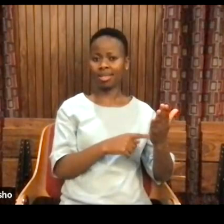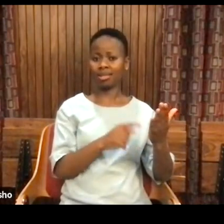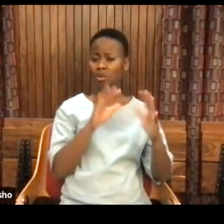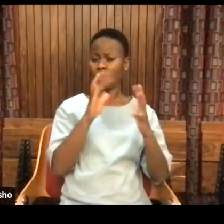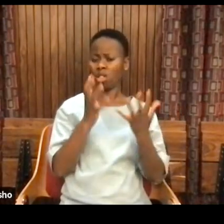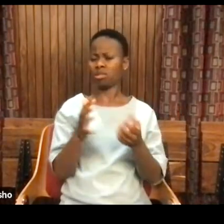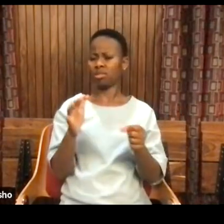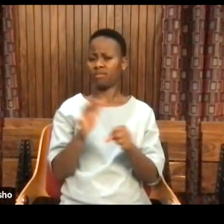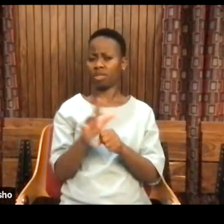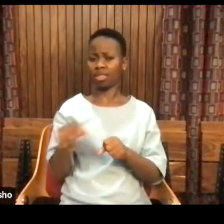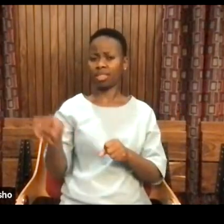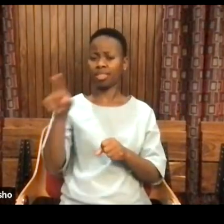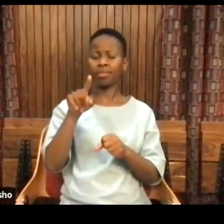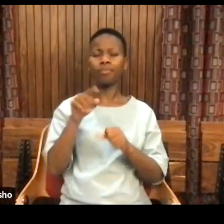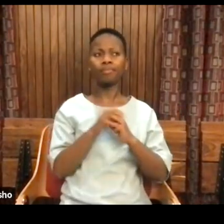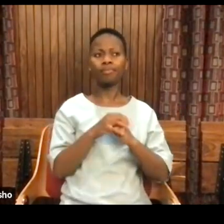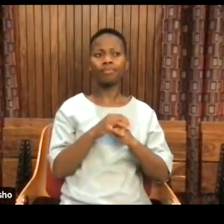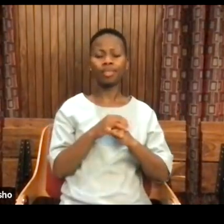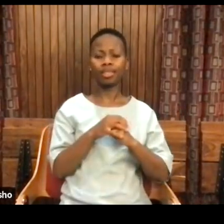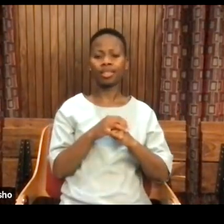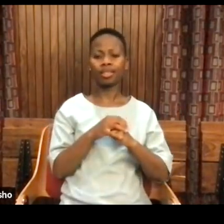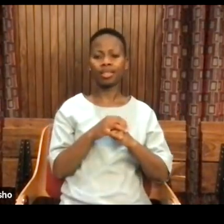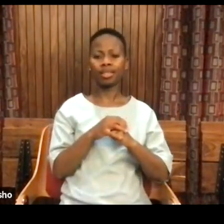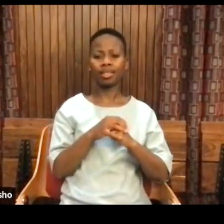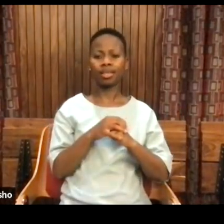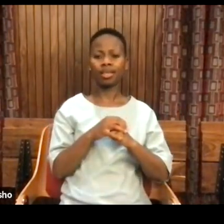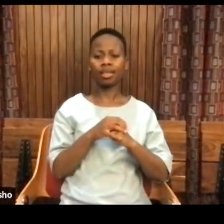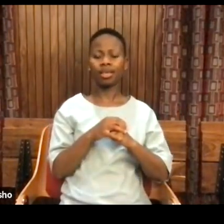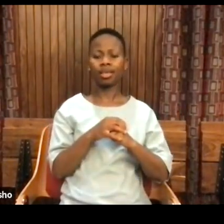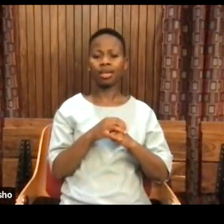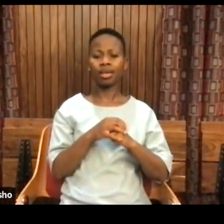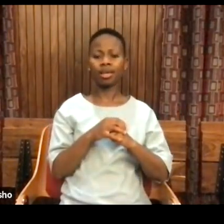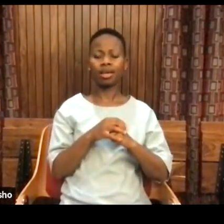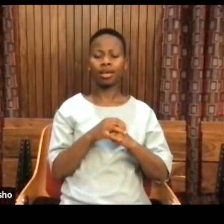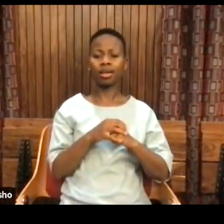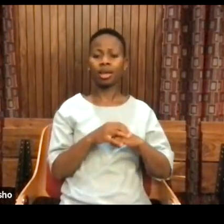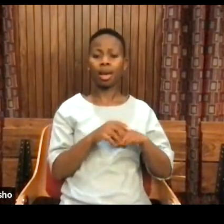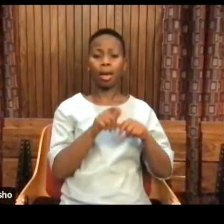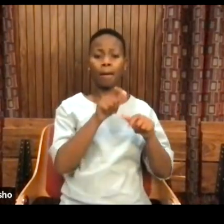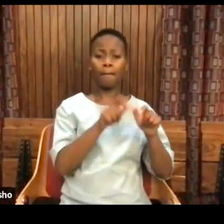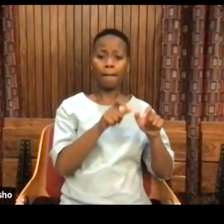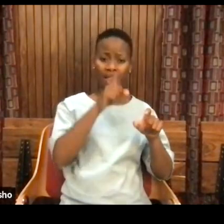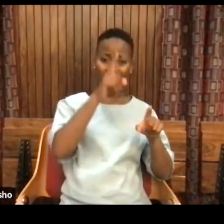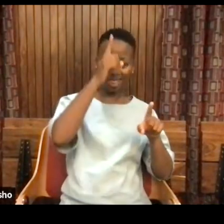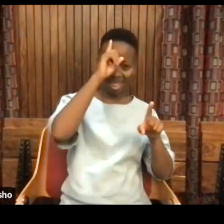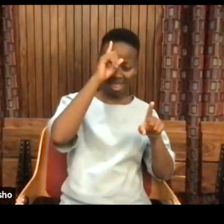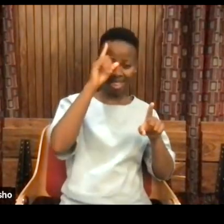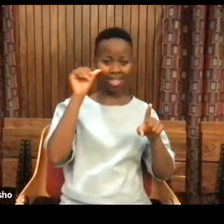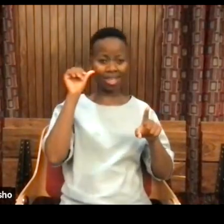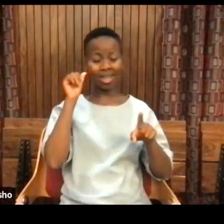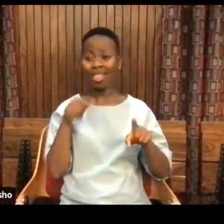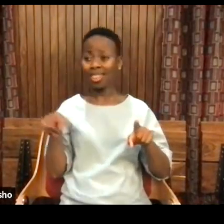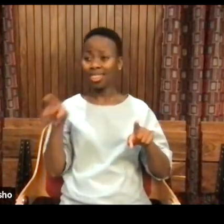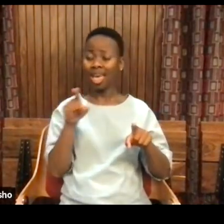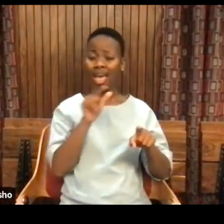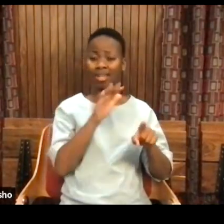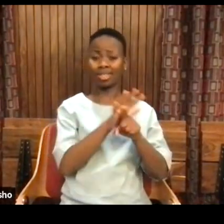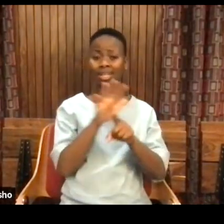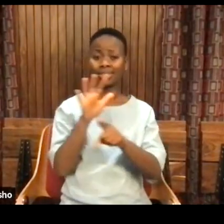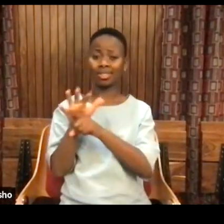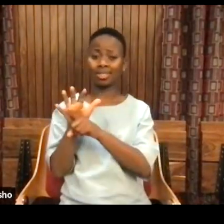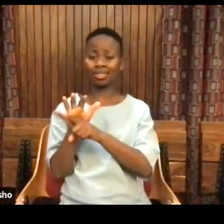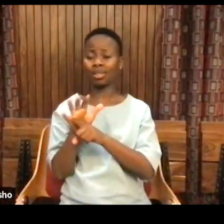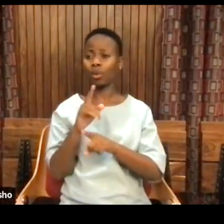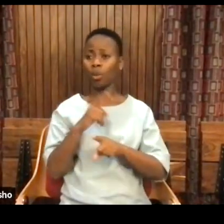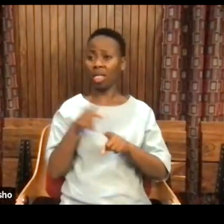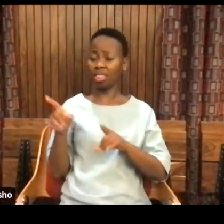Colonized people are attacked for moments of childish play, smiling. But